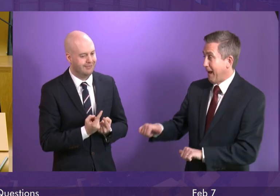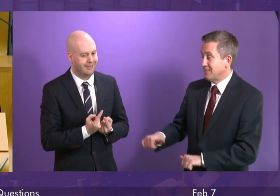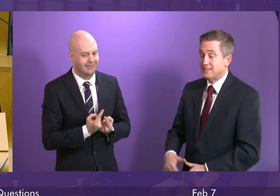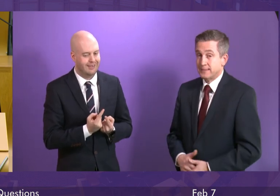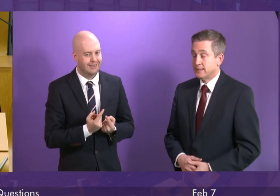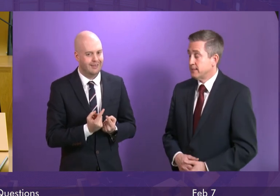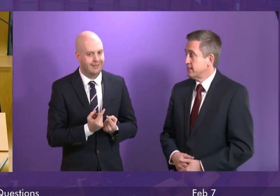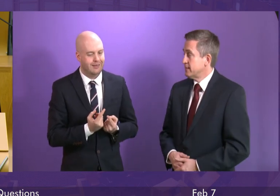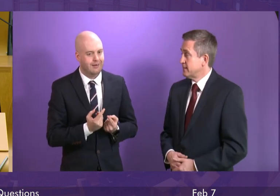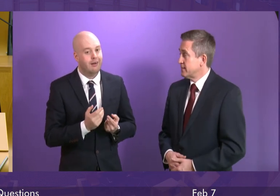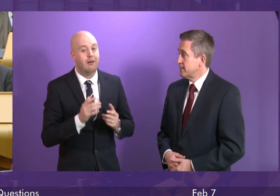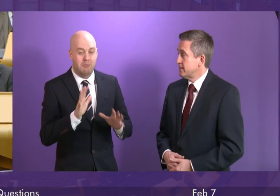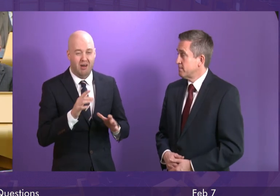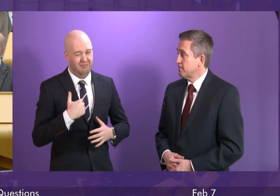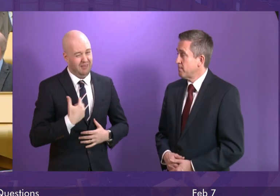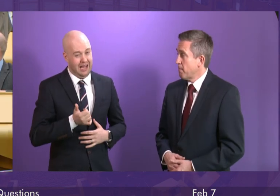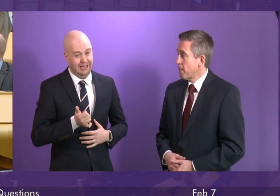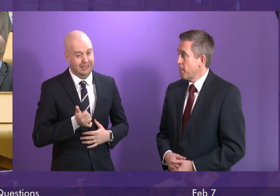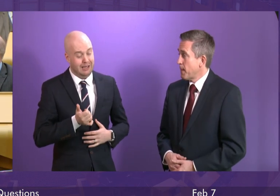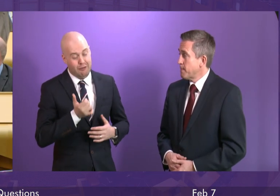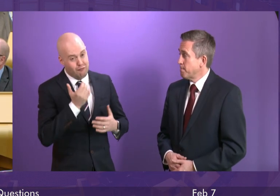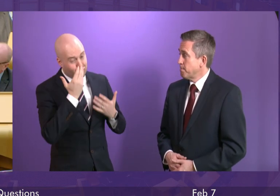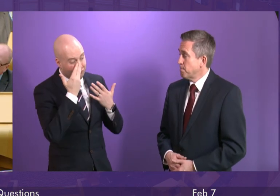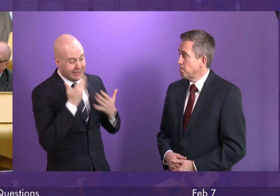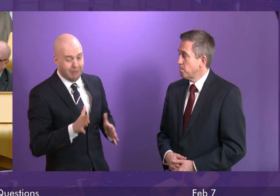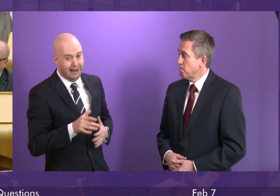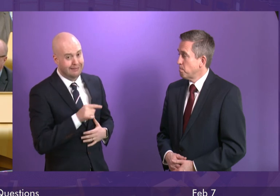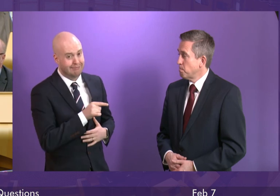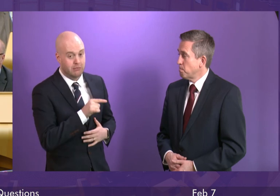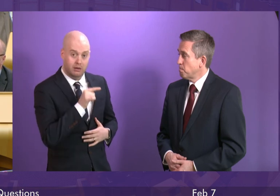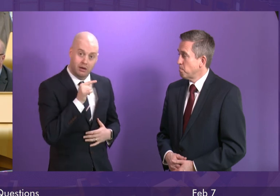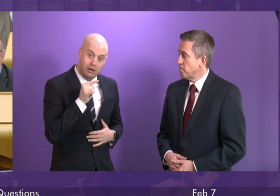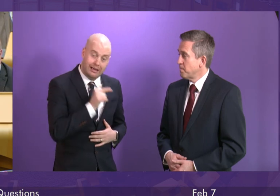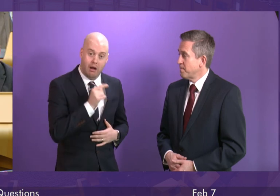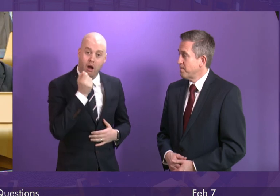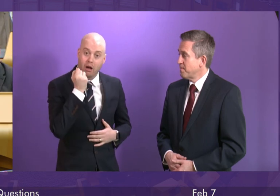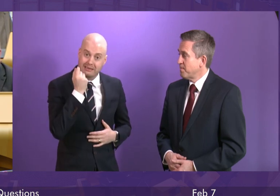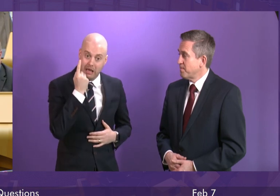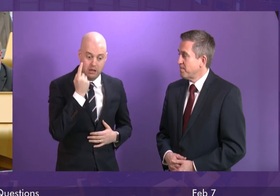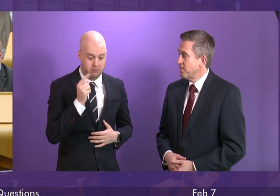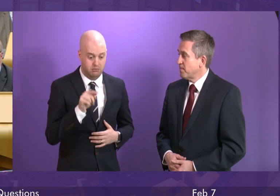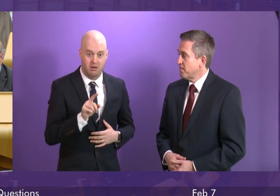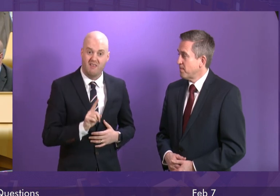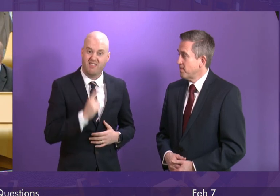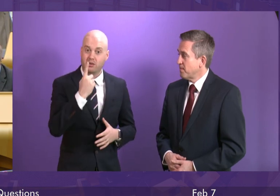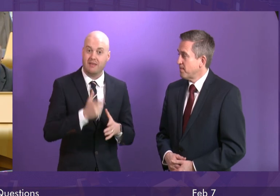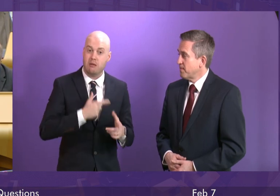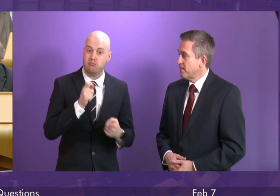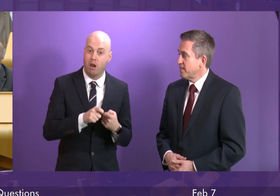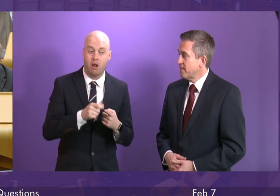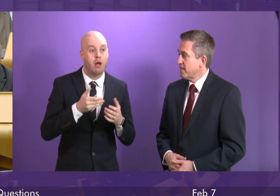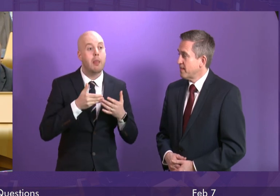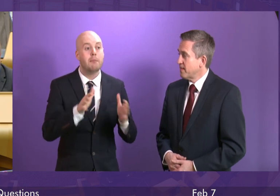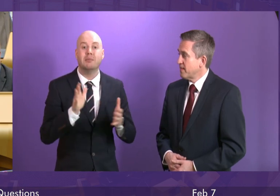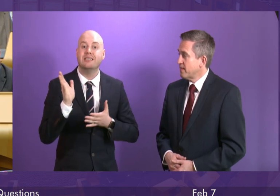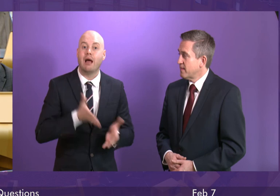But I respect Mr. Whiteman for the fact that he understands that on the 1st of April public services need to